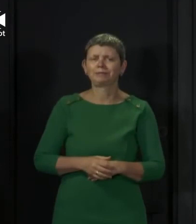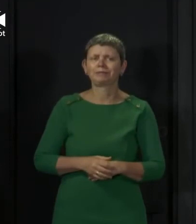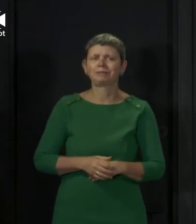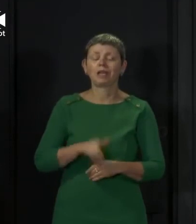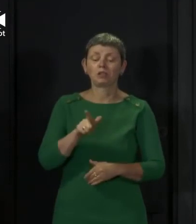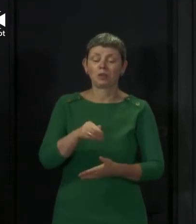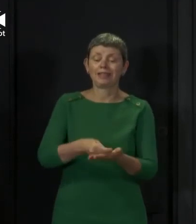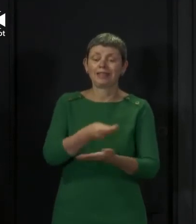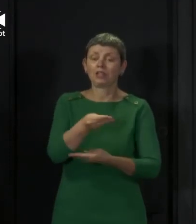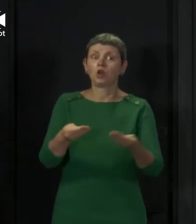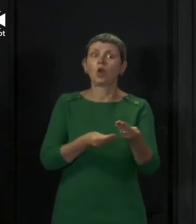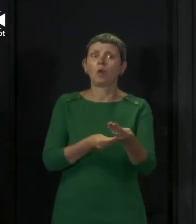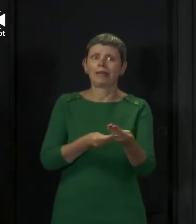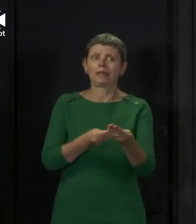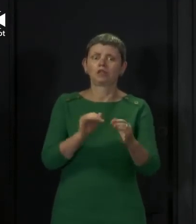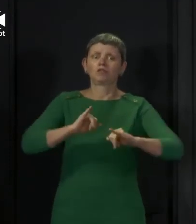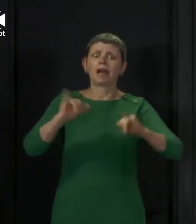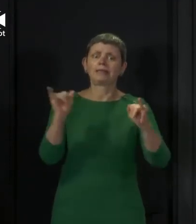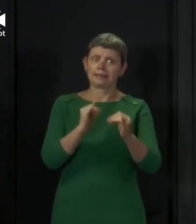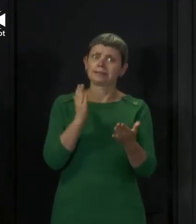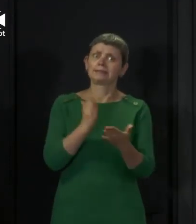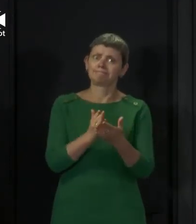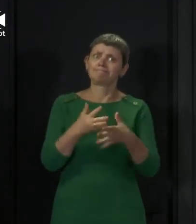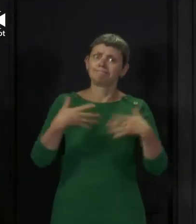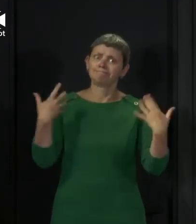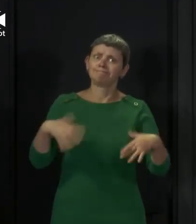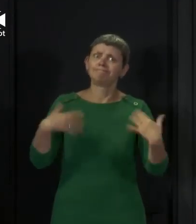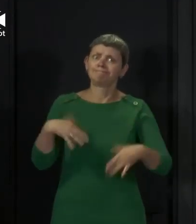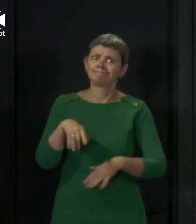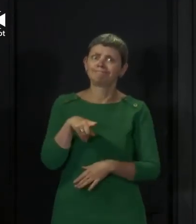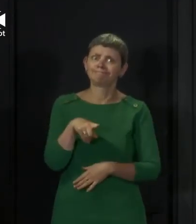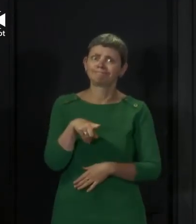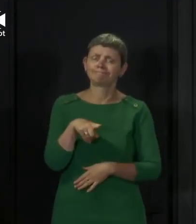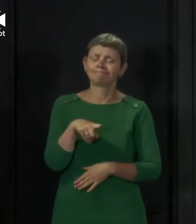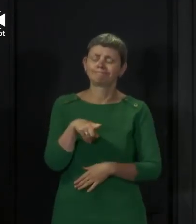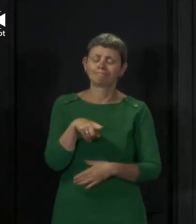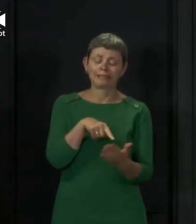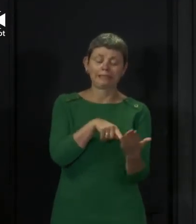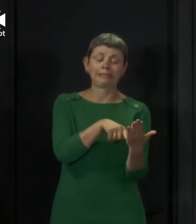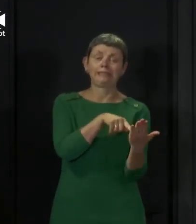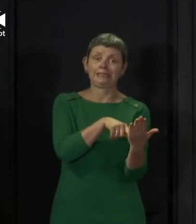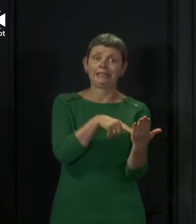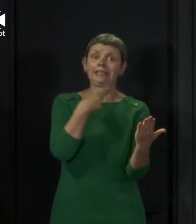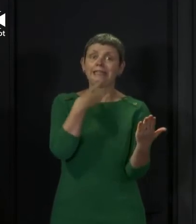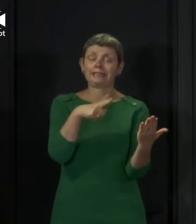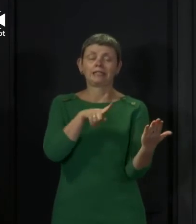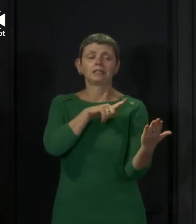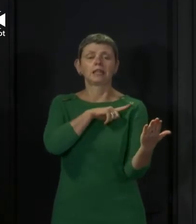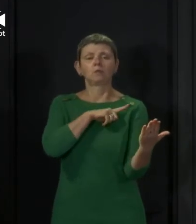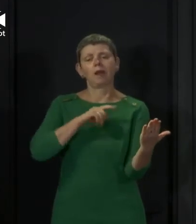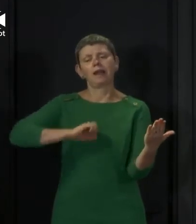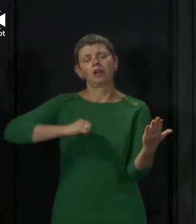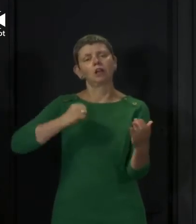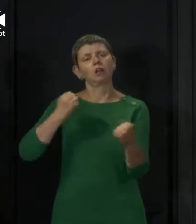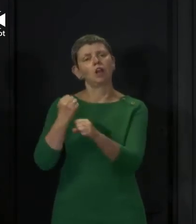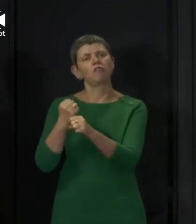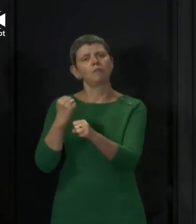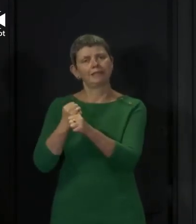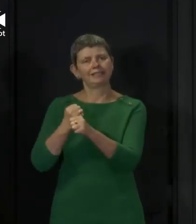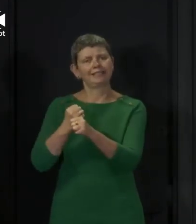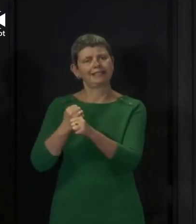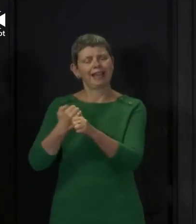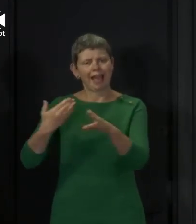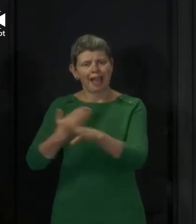economic crisis that we now face, and in doing that, it further underlines why government action is so important and why it will